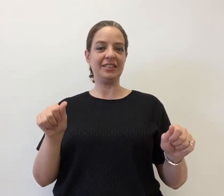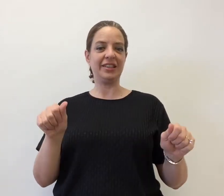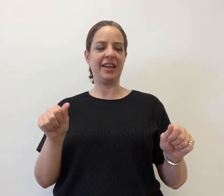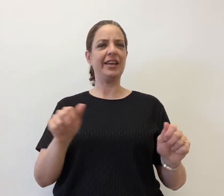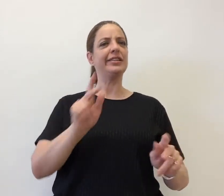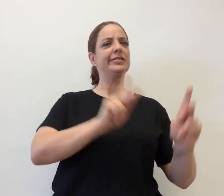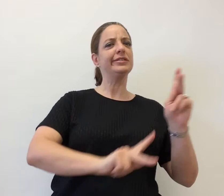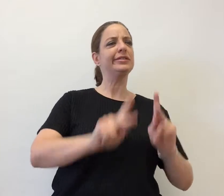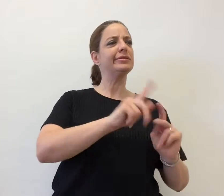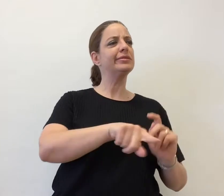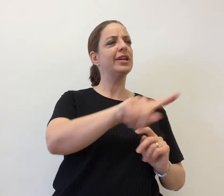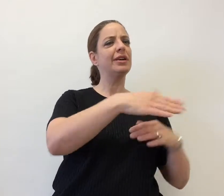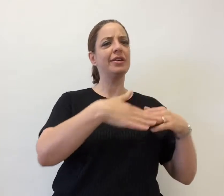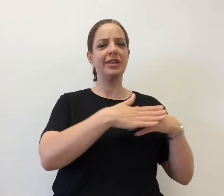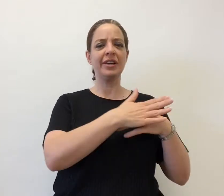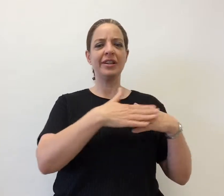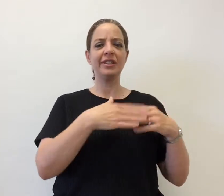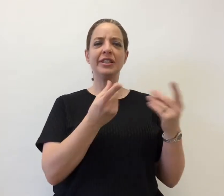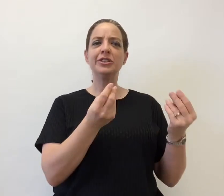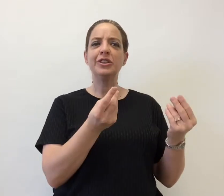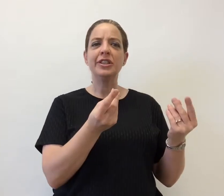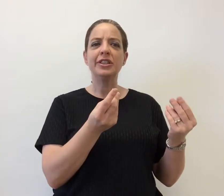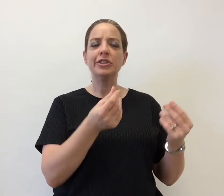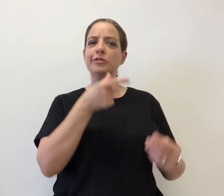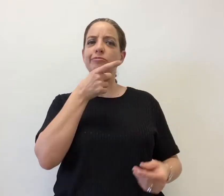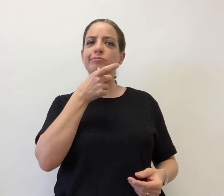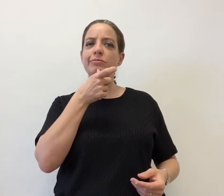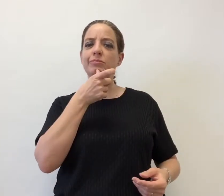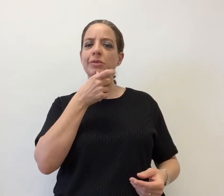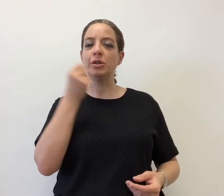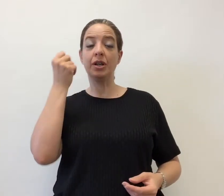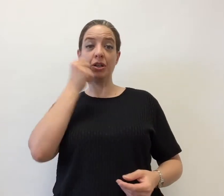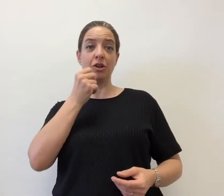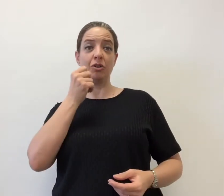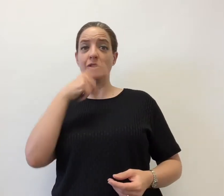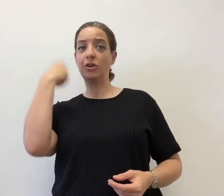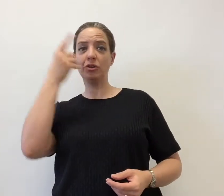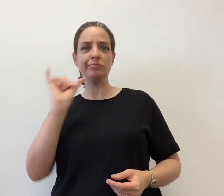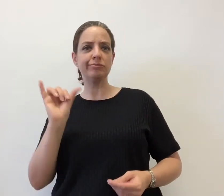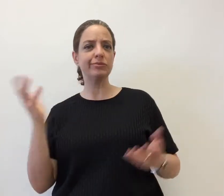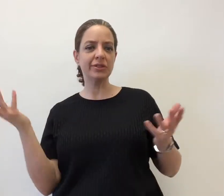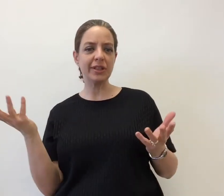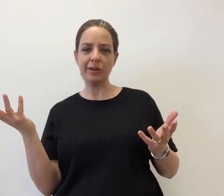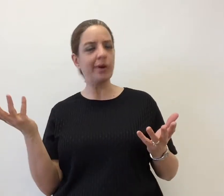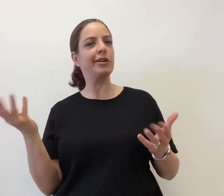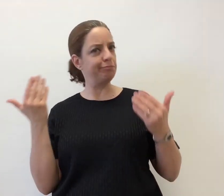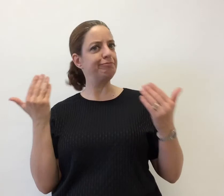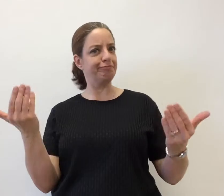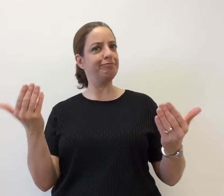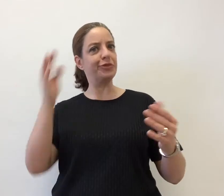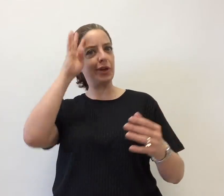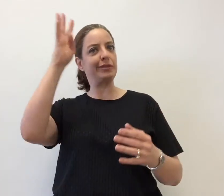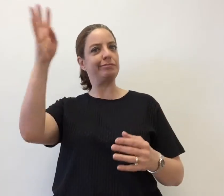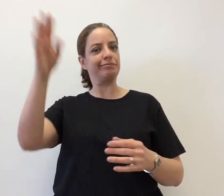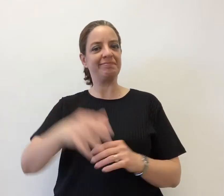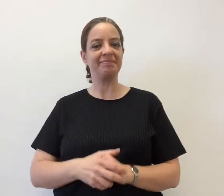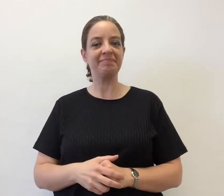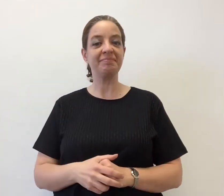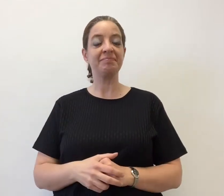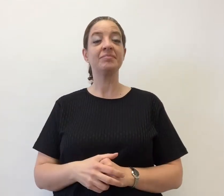Feel free to add any details to the story. What are the people doing on the beach? Who are they? What does the girl look like? Go ahead and be